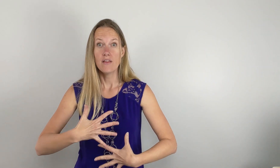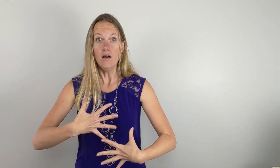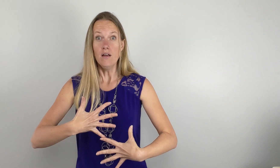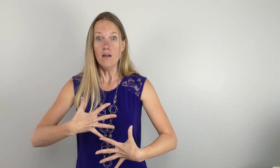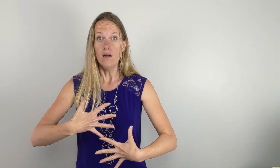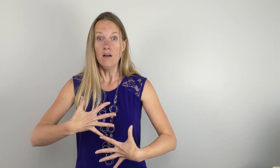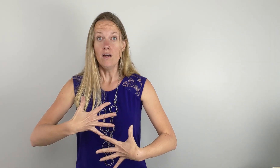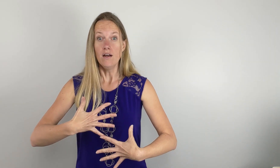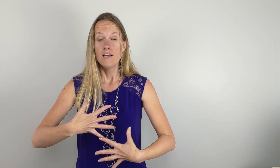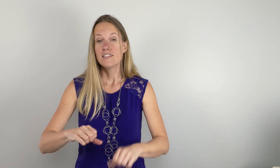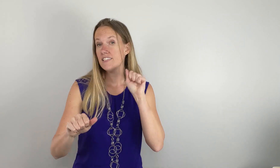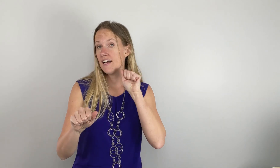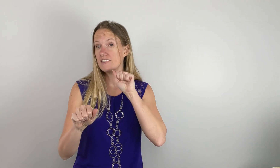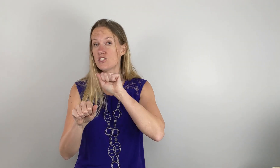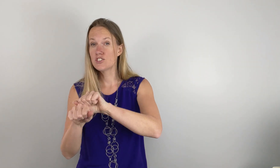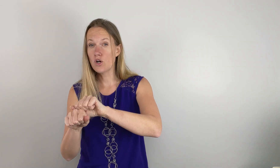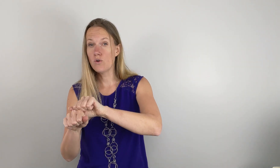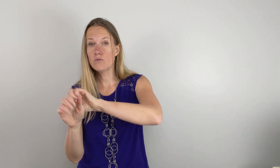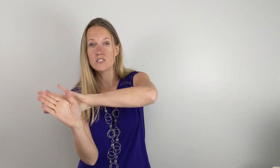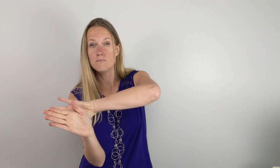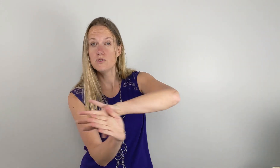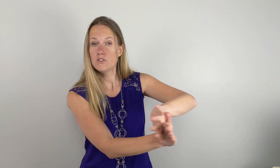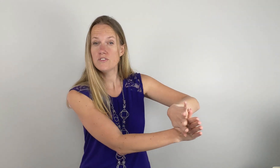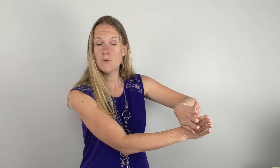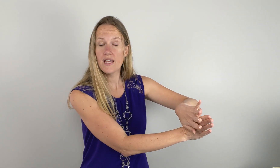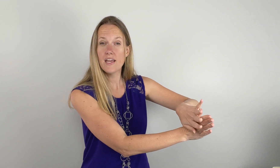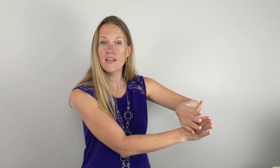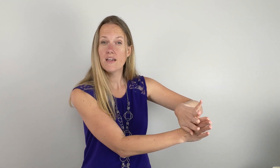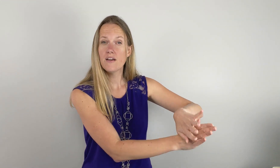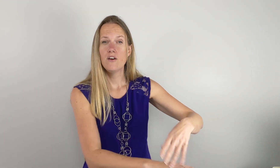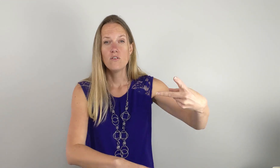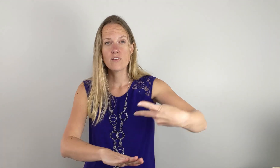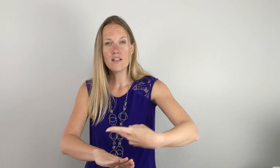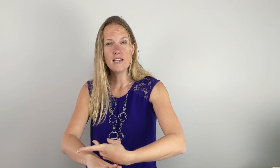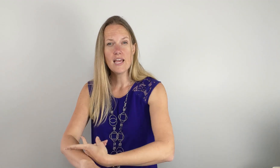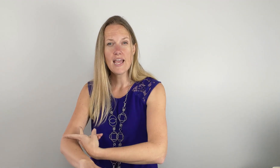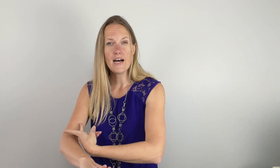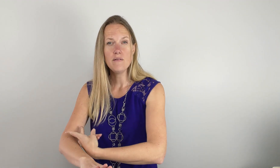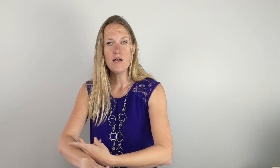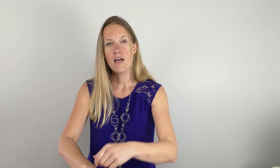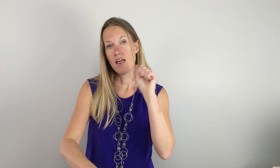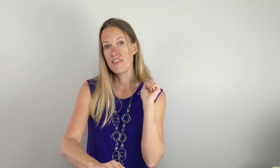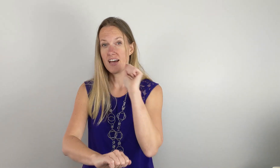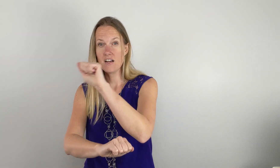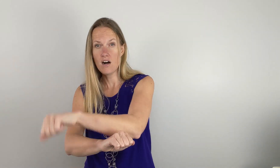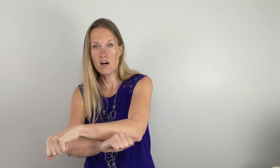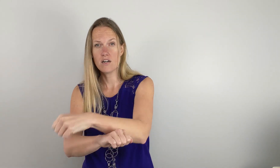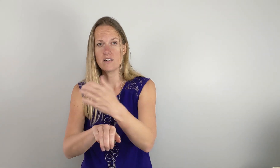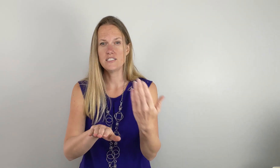till that stone was moved away for the lamb that conquered